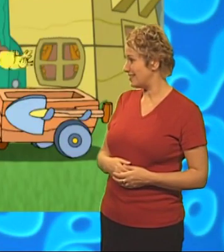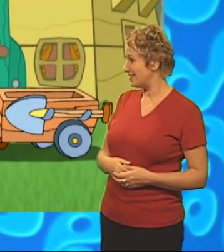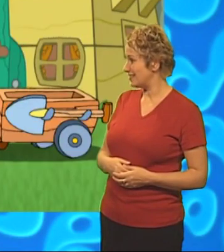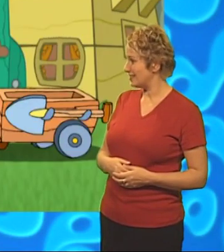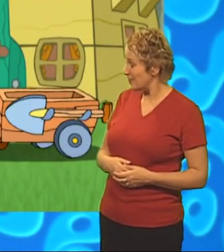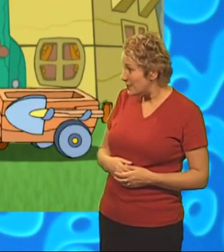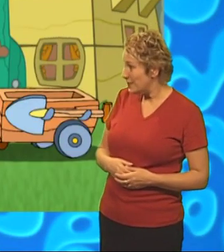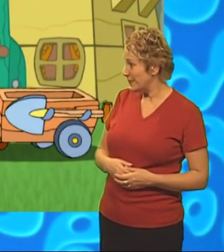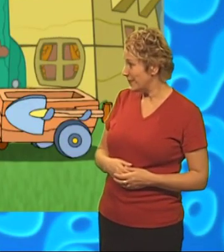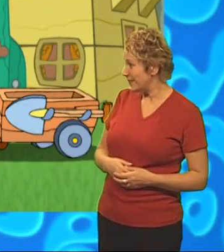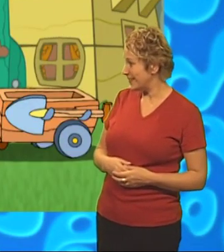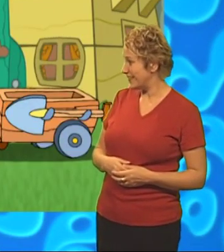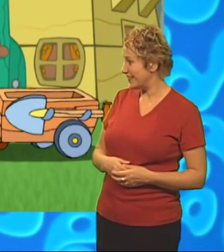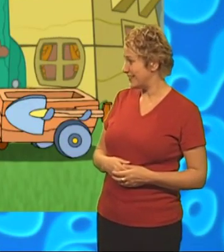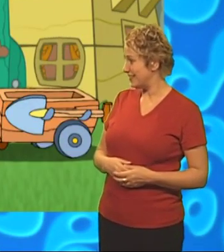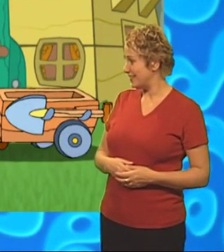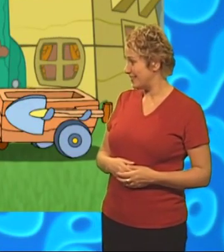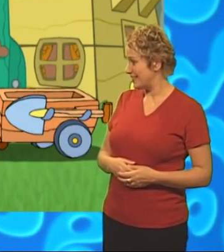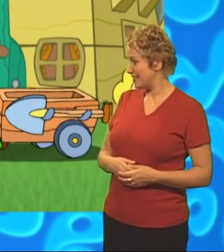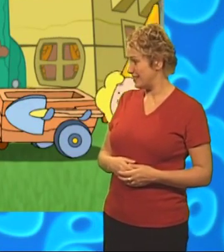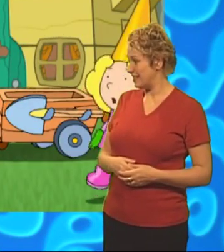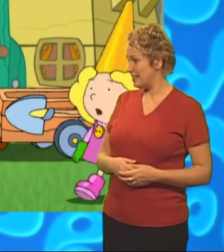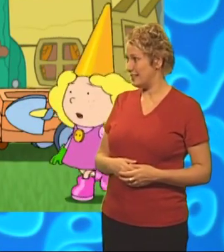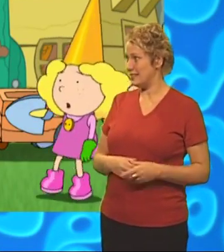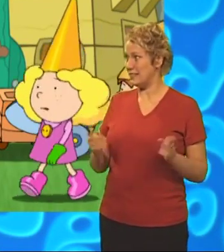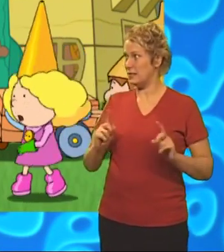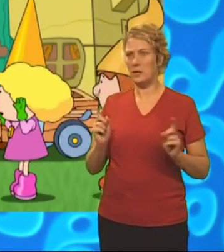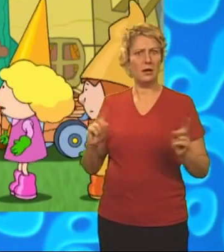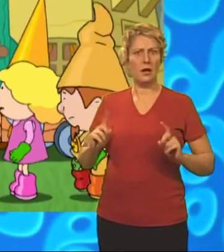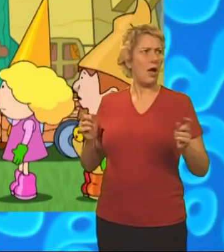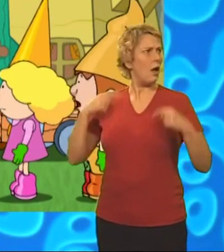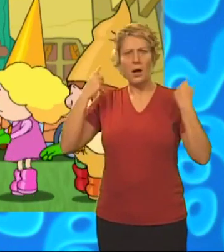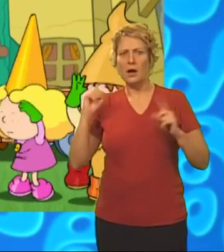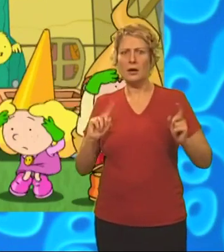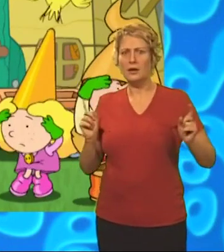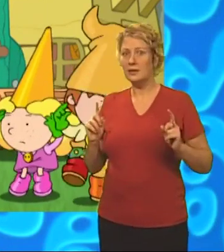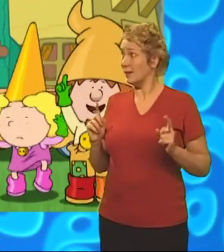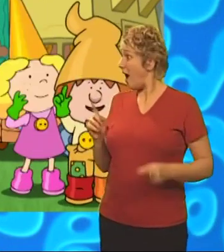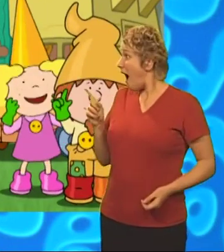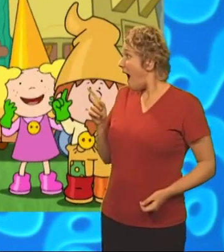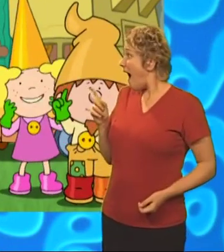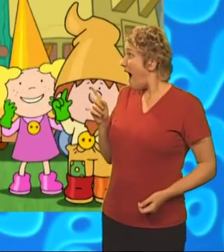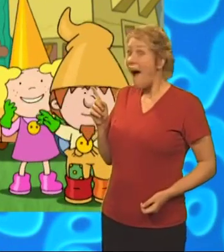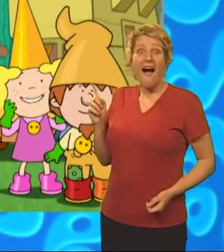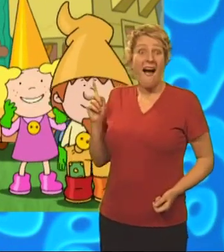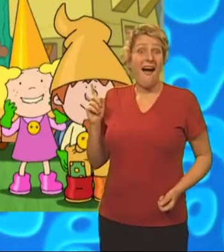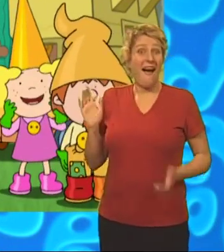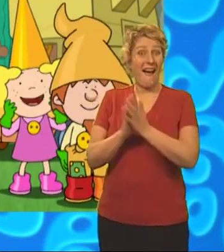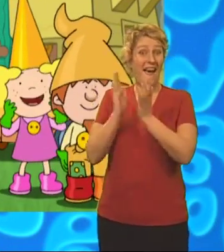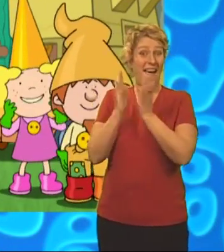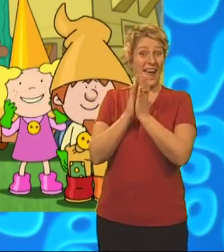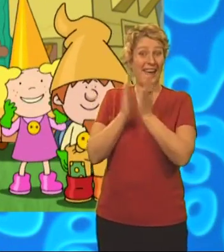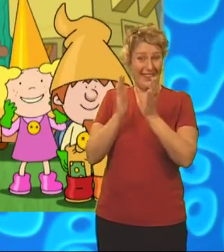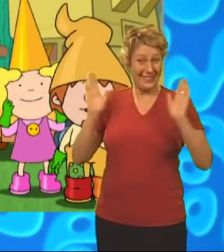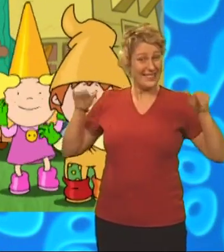Whoa. Gordon, what's all the fuss? Hooray. He can